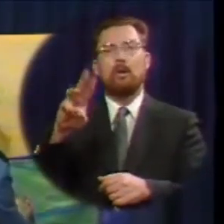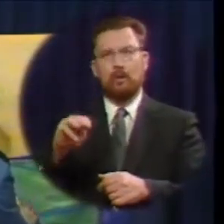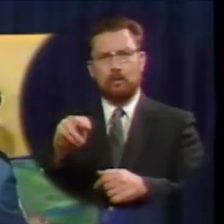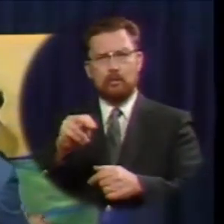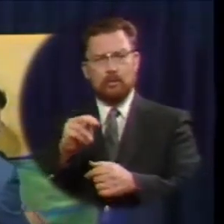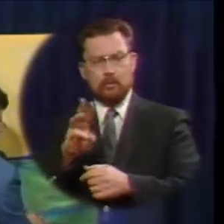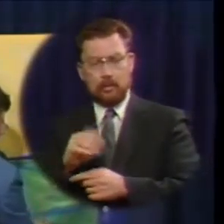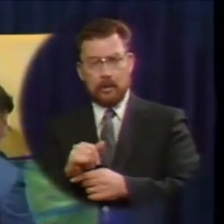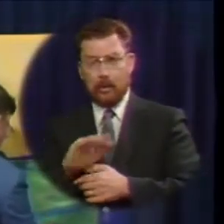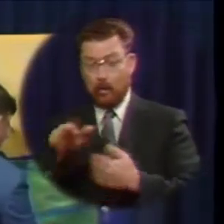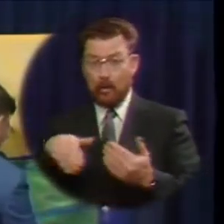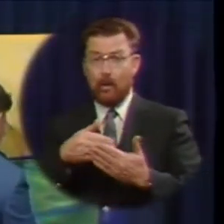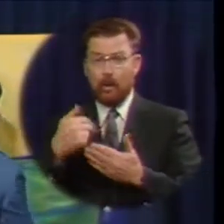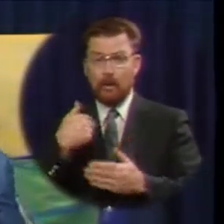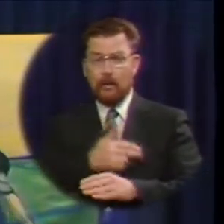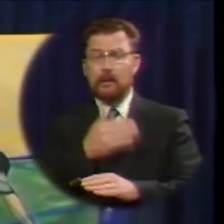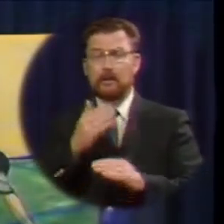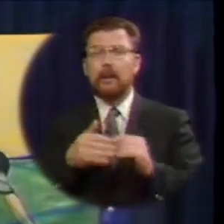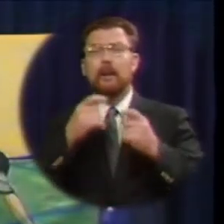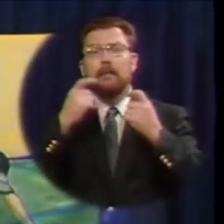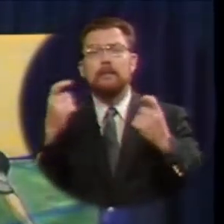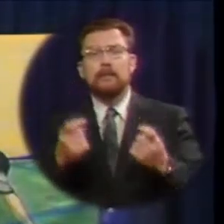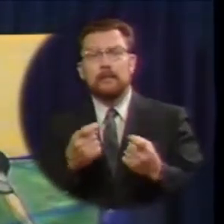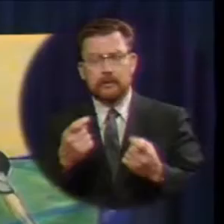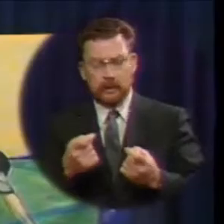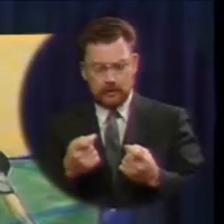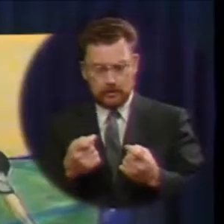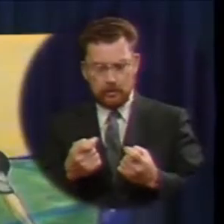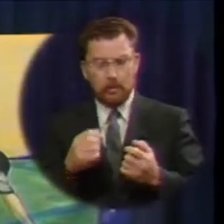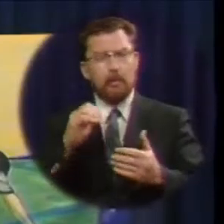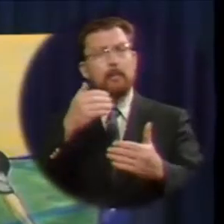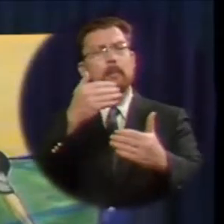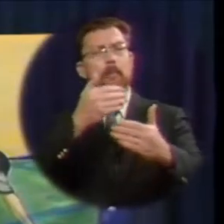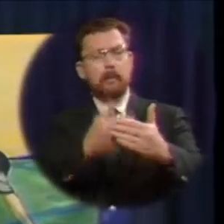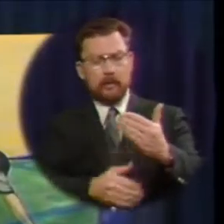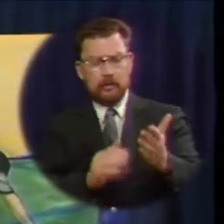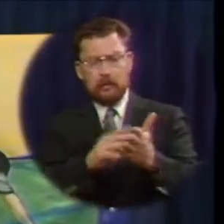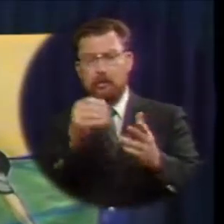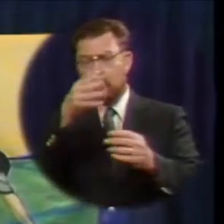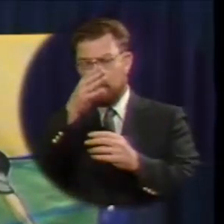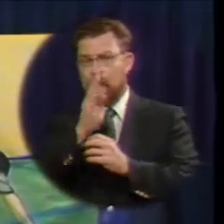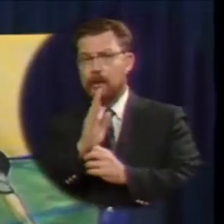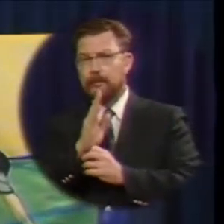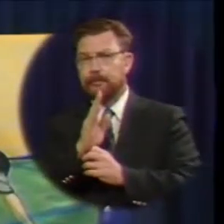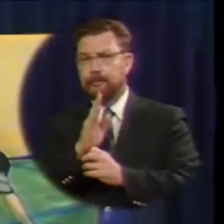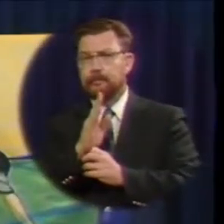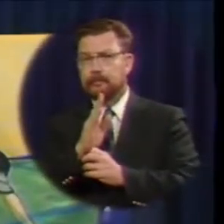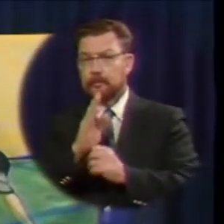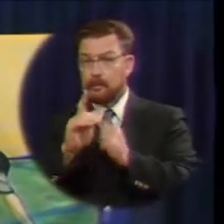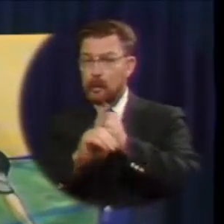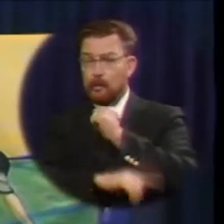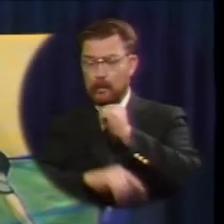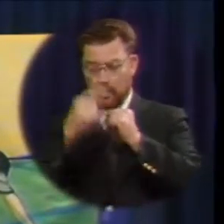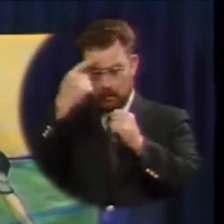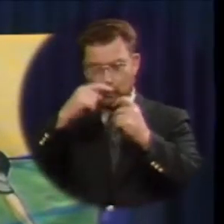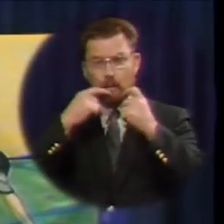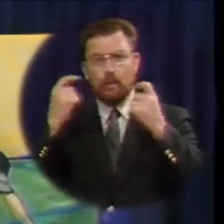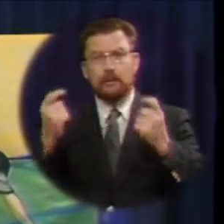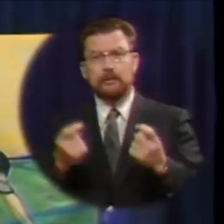all have sinned and come short of the glory of god and the shepherd's standard the penalty for such sin is death